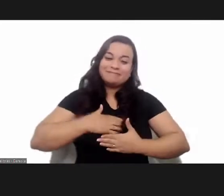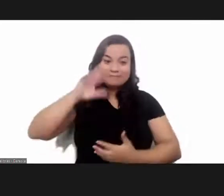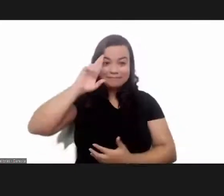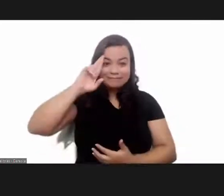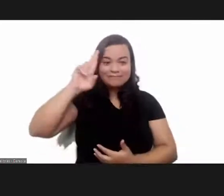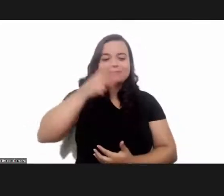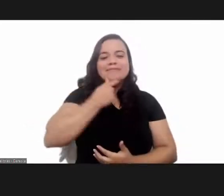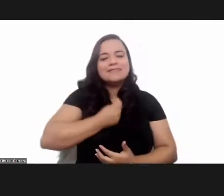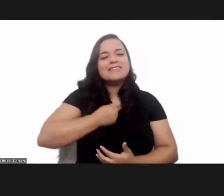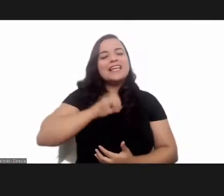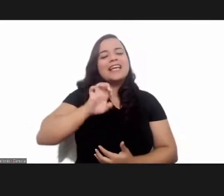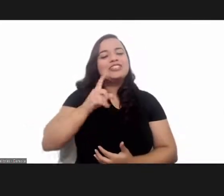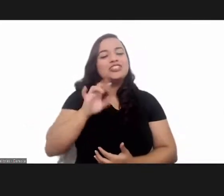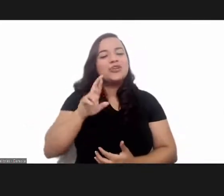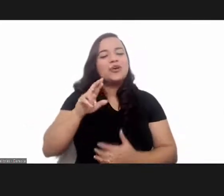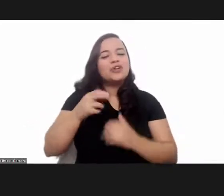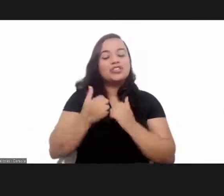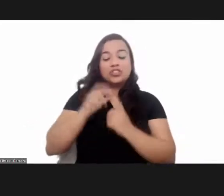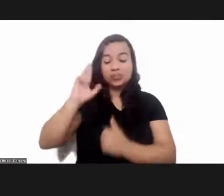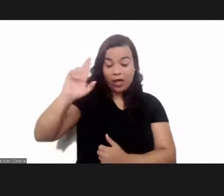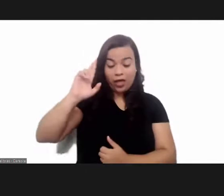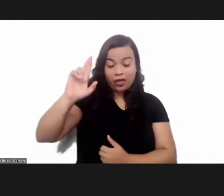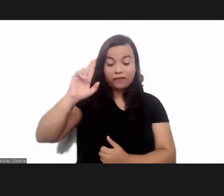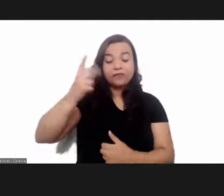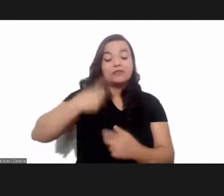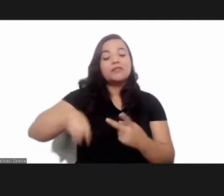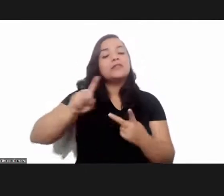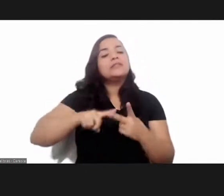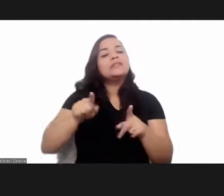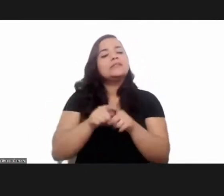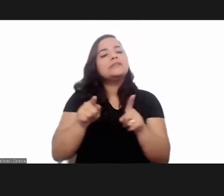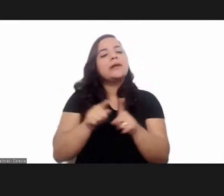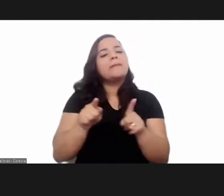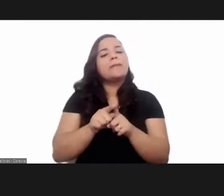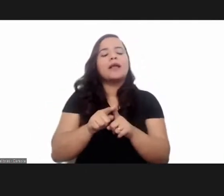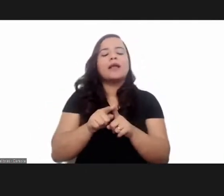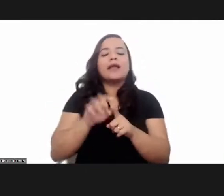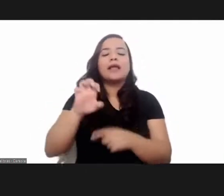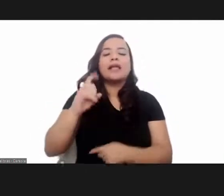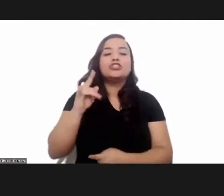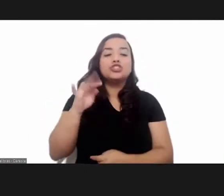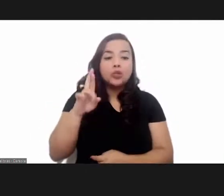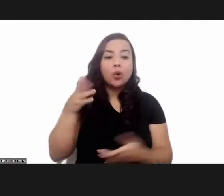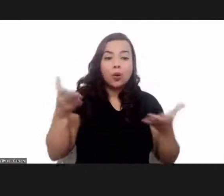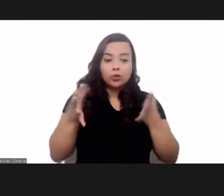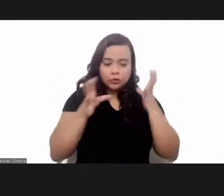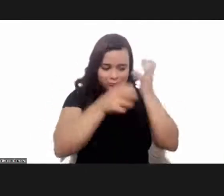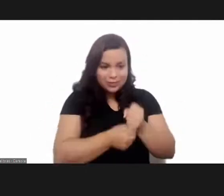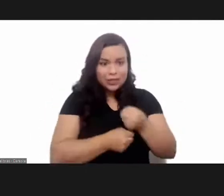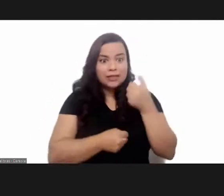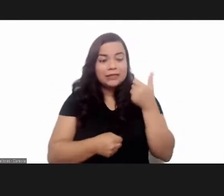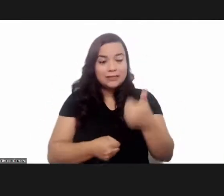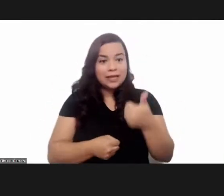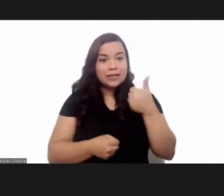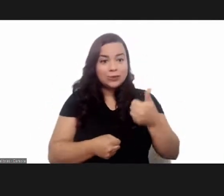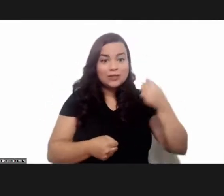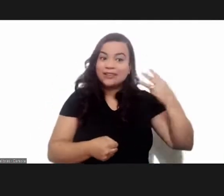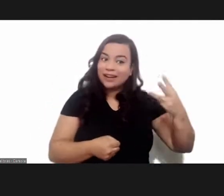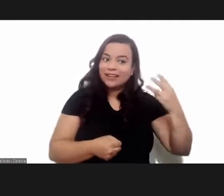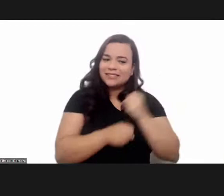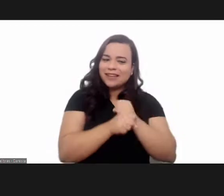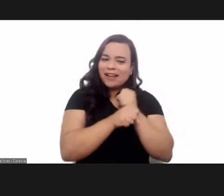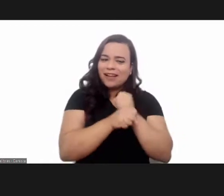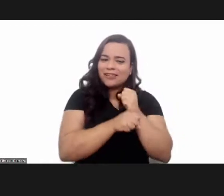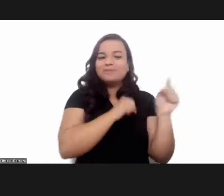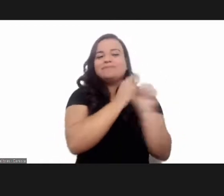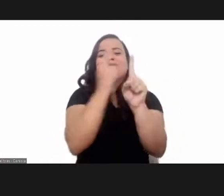-in-chief, Dr. Brandão, and the editors of this special edition of 113 years since the discovery of the